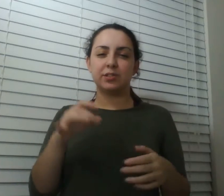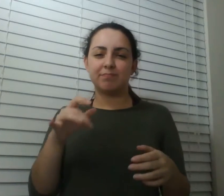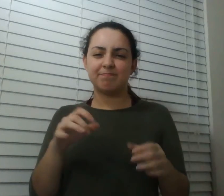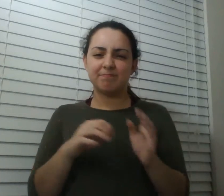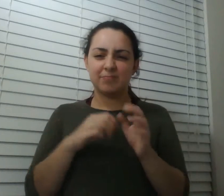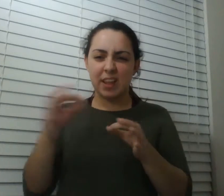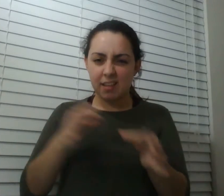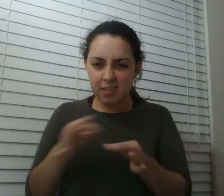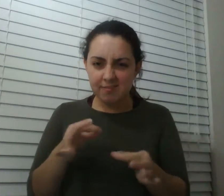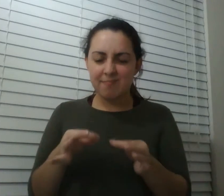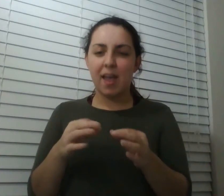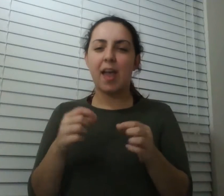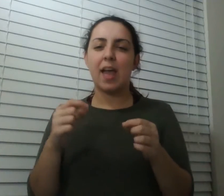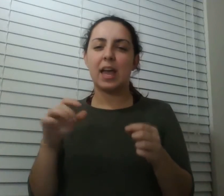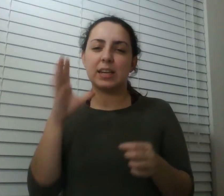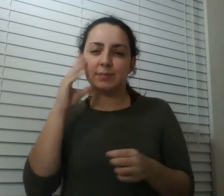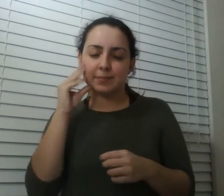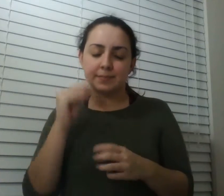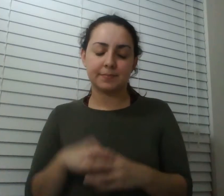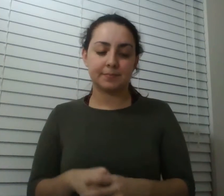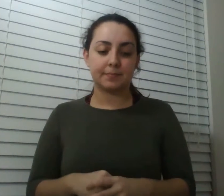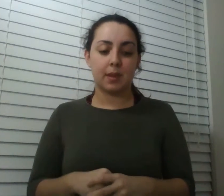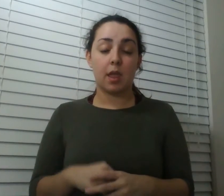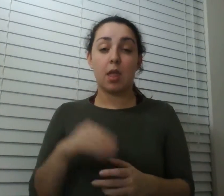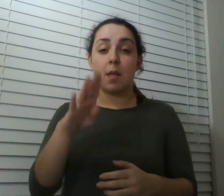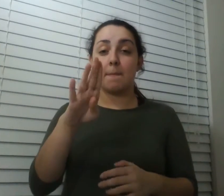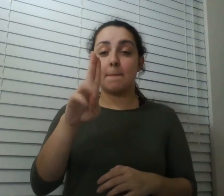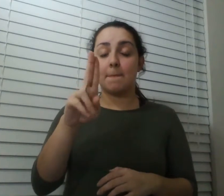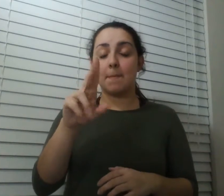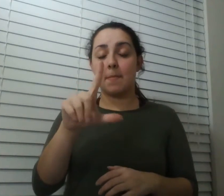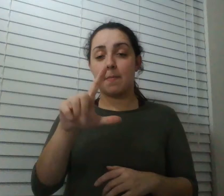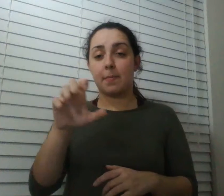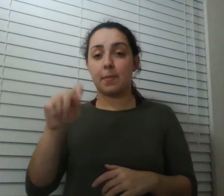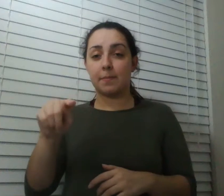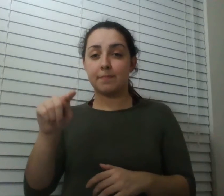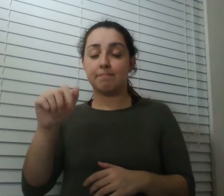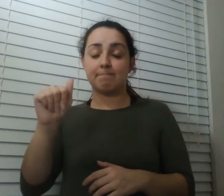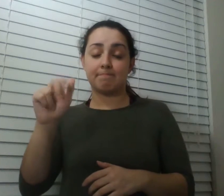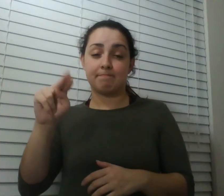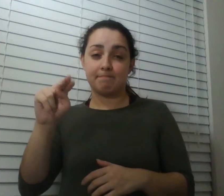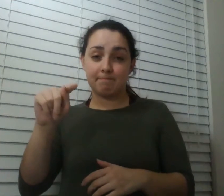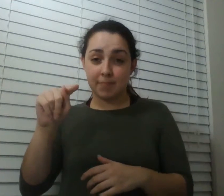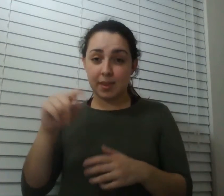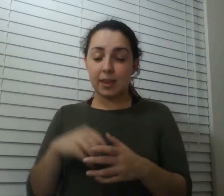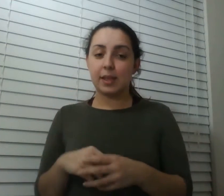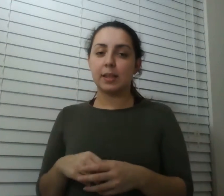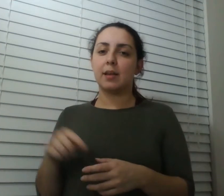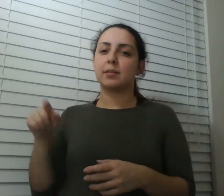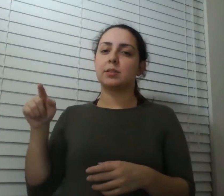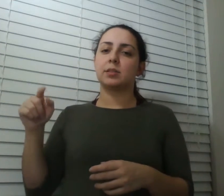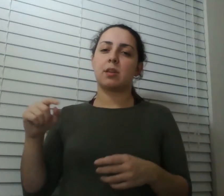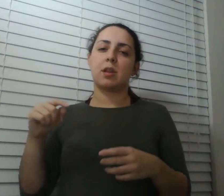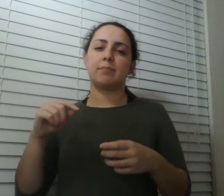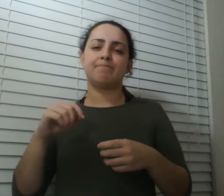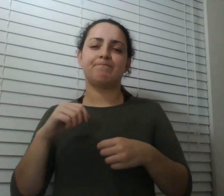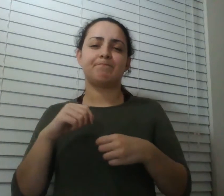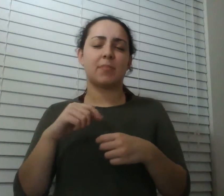it sends excruciating waves of burning pain that are undiminished for 12